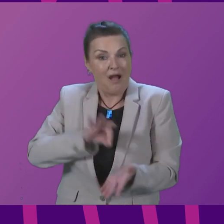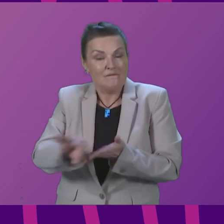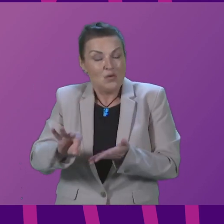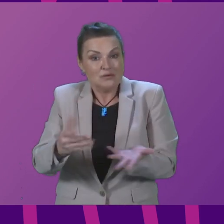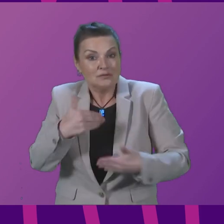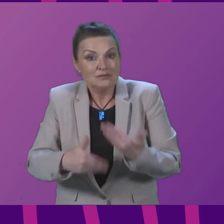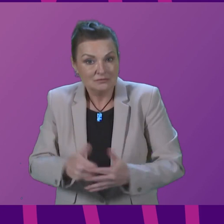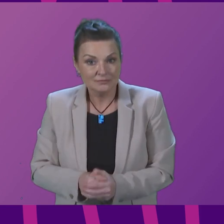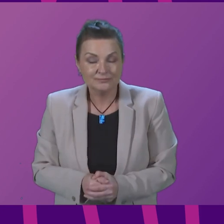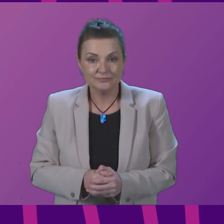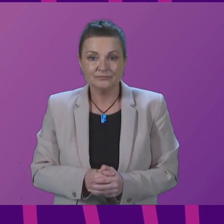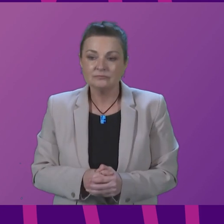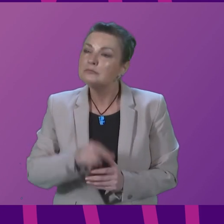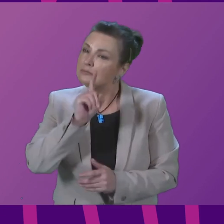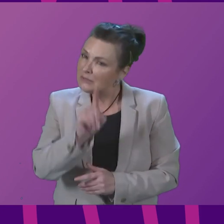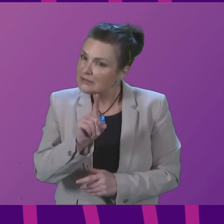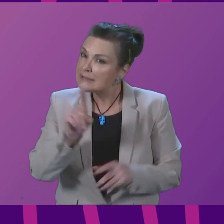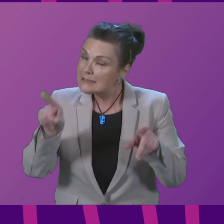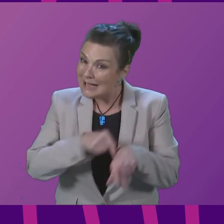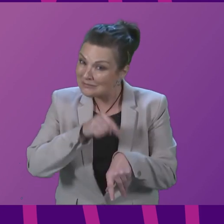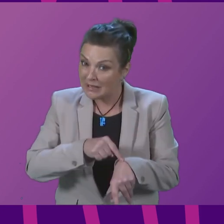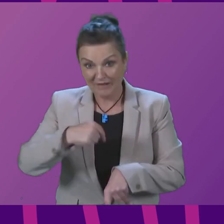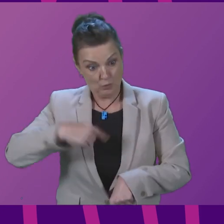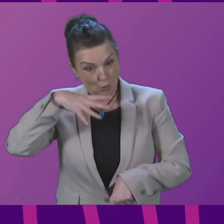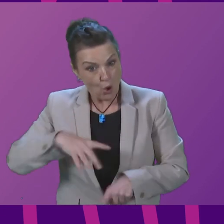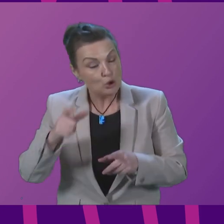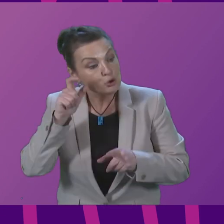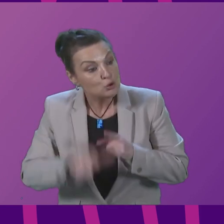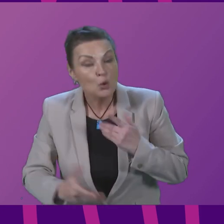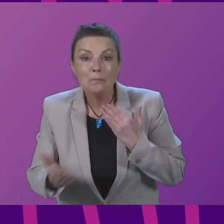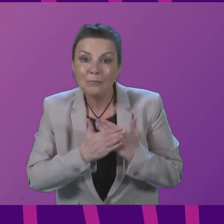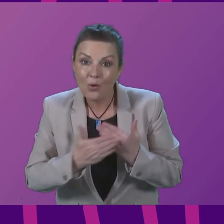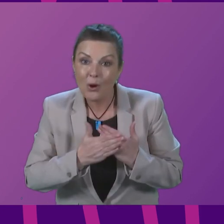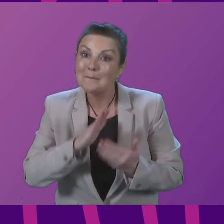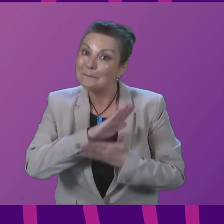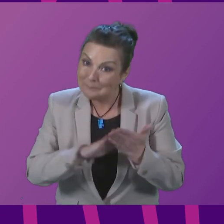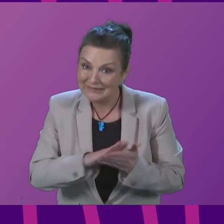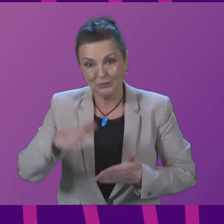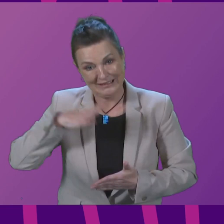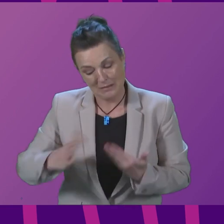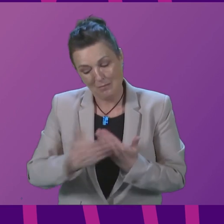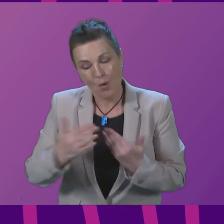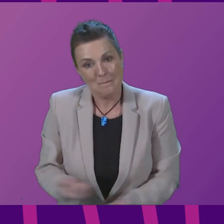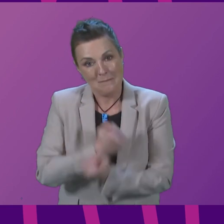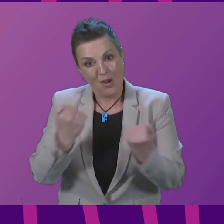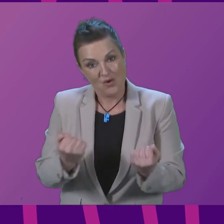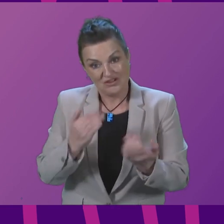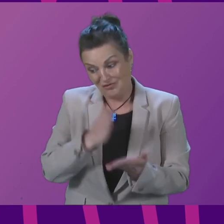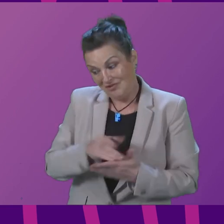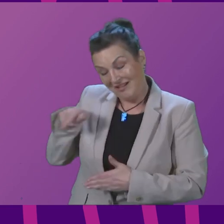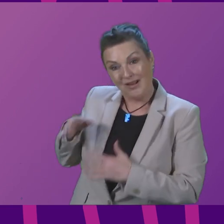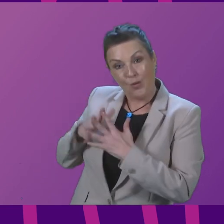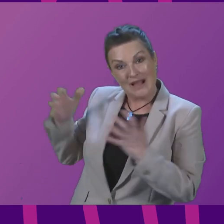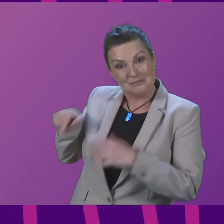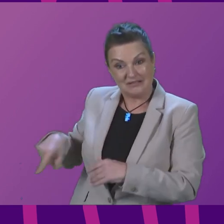does necessitate having more powers over these crucial issues lying in the hands of this parliament and not in the hands of Boris